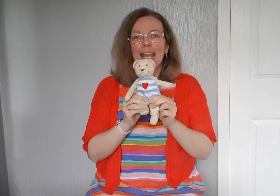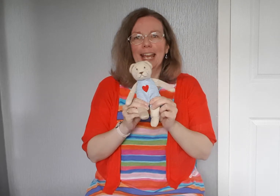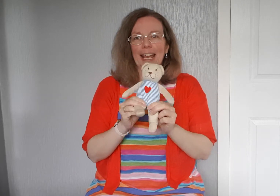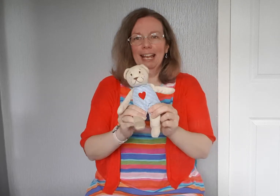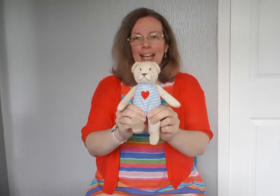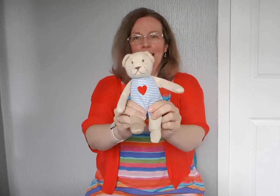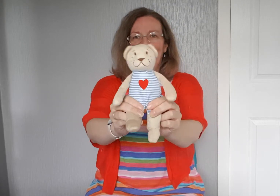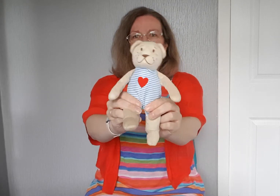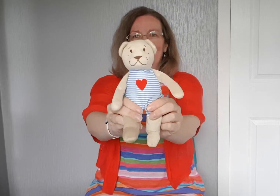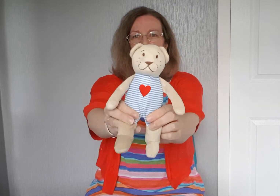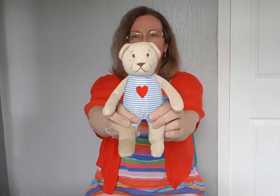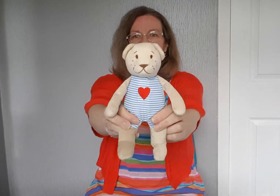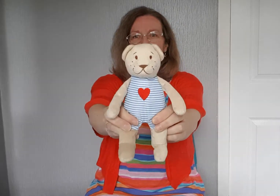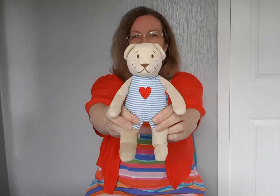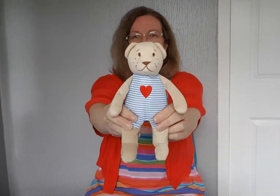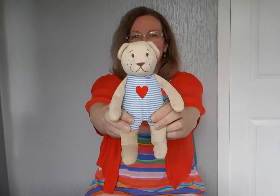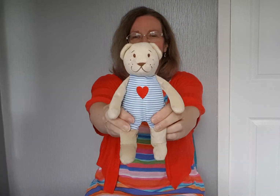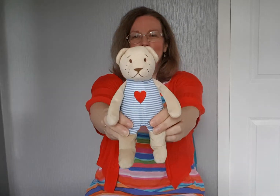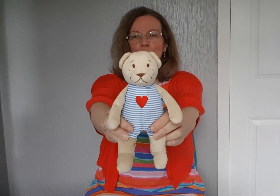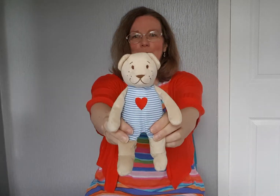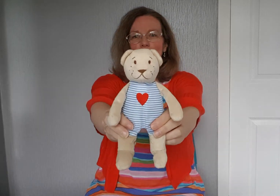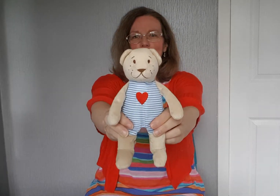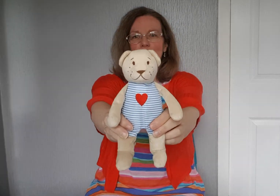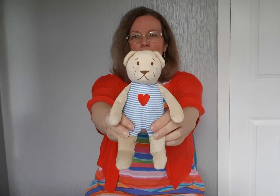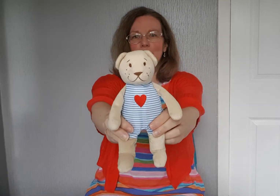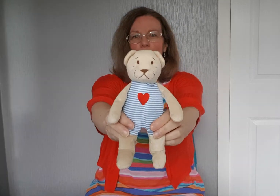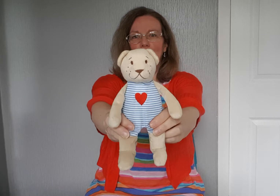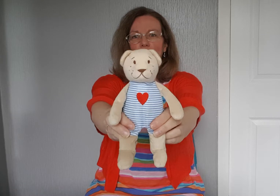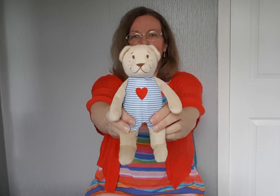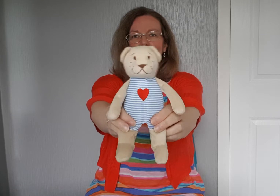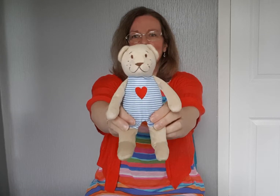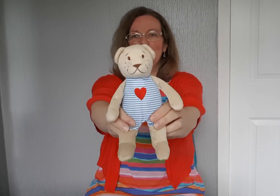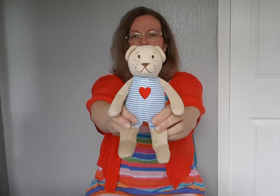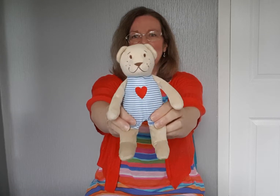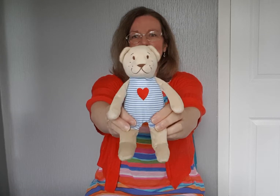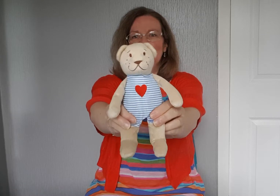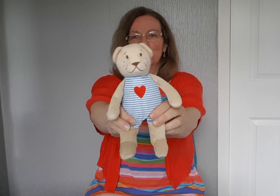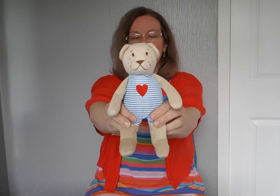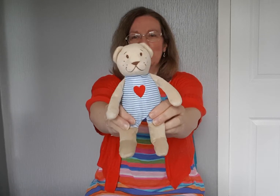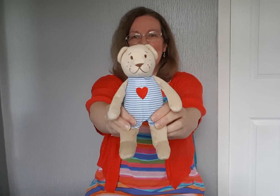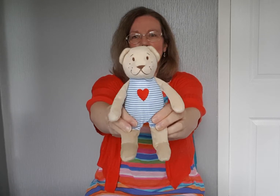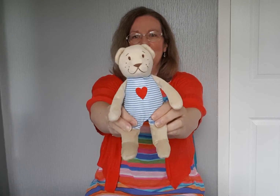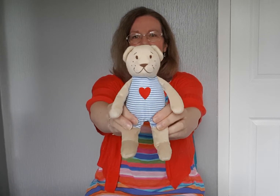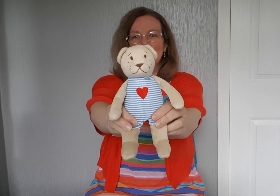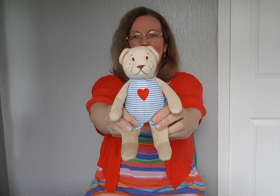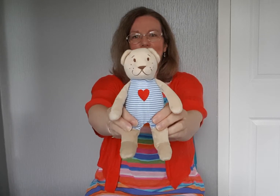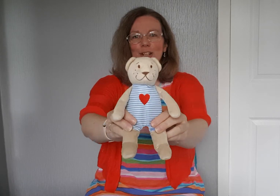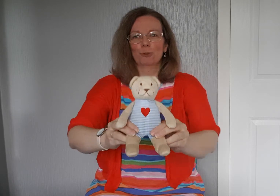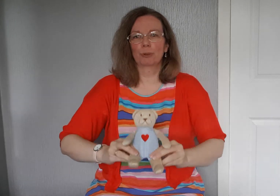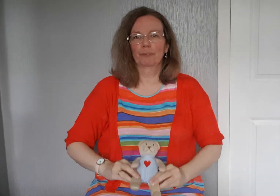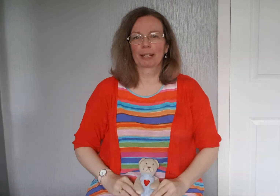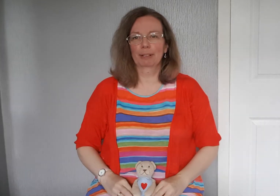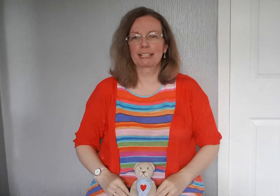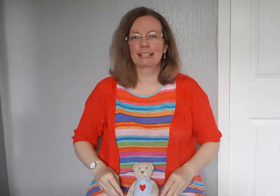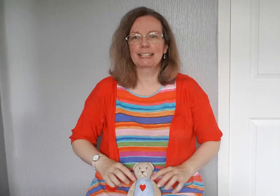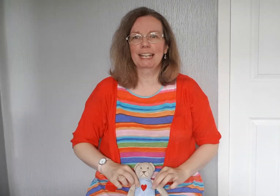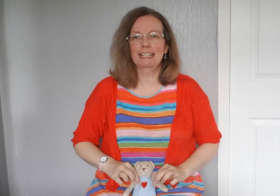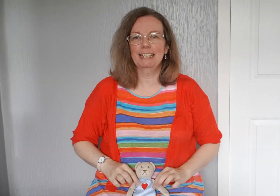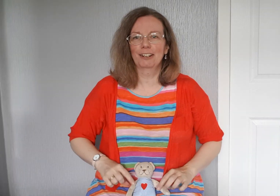a bit of a favourite. Remember our teddy with the love heart? Jesus loves me, this I know. I'm going to sit teddy here